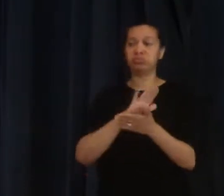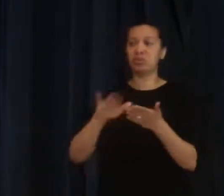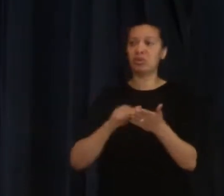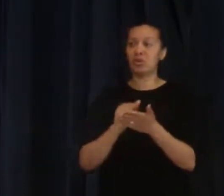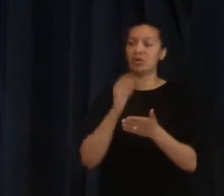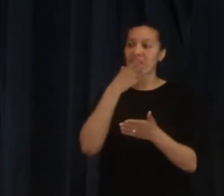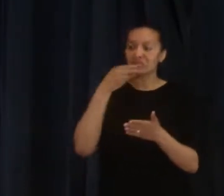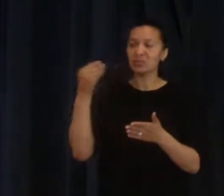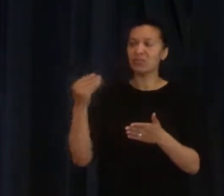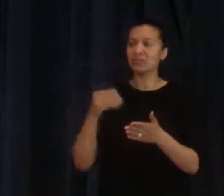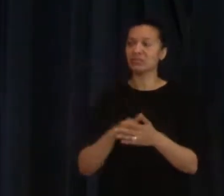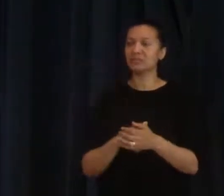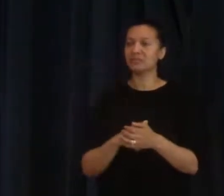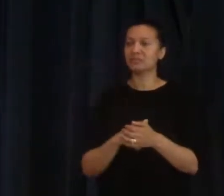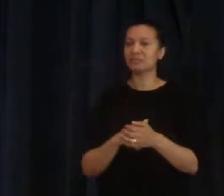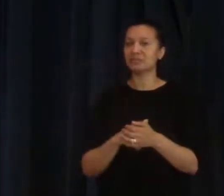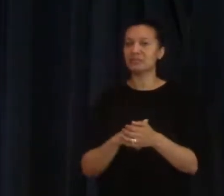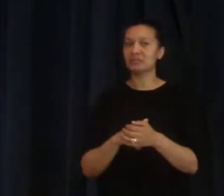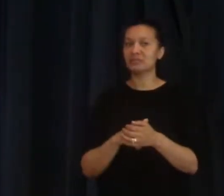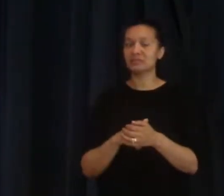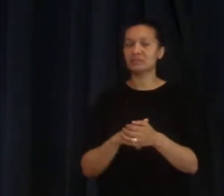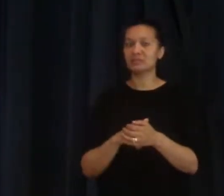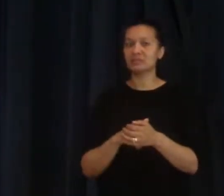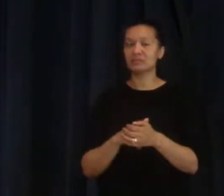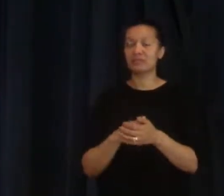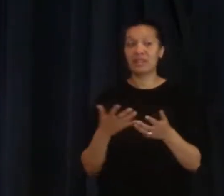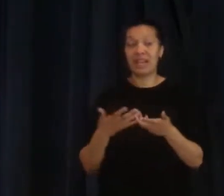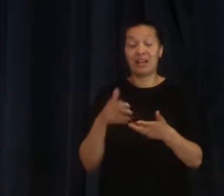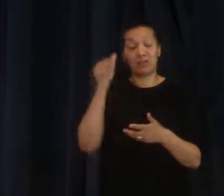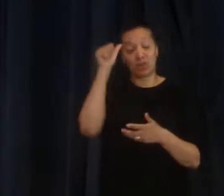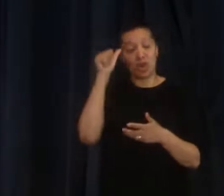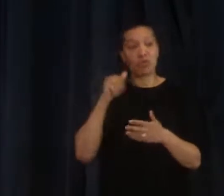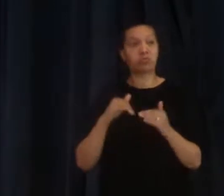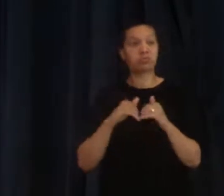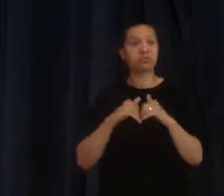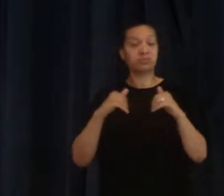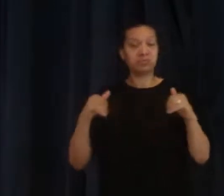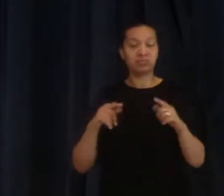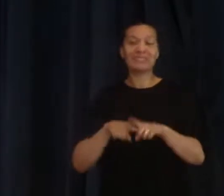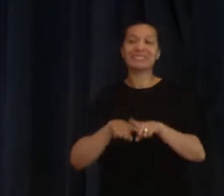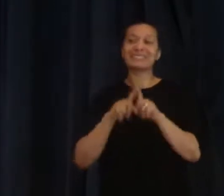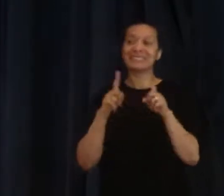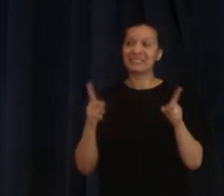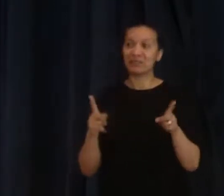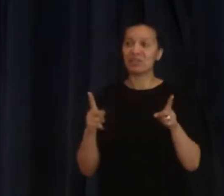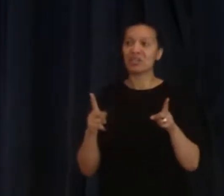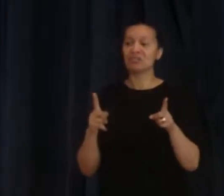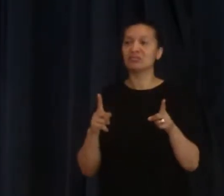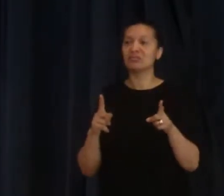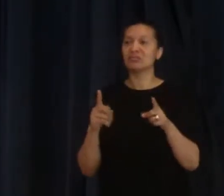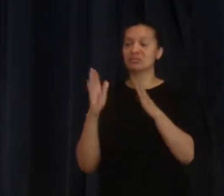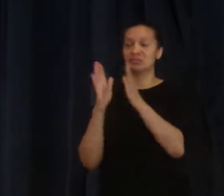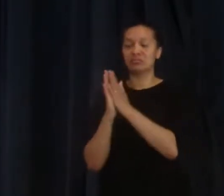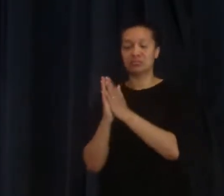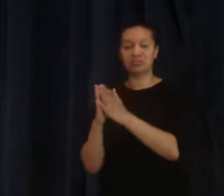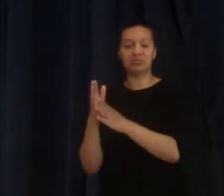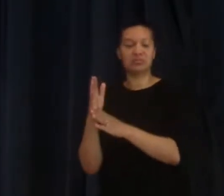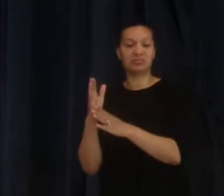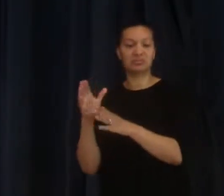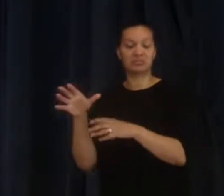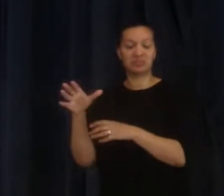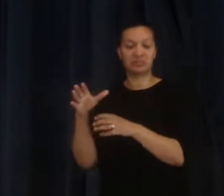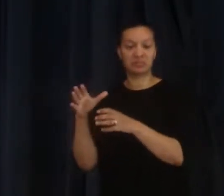You see, that's what marks us out as maybe different from other denominations. There are